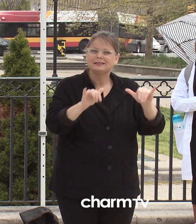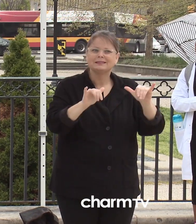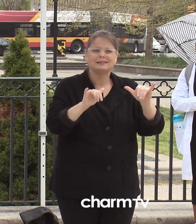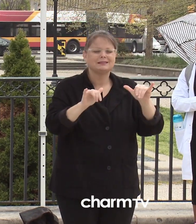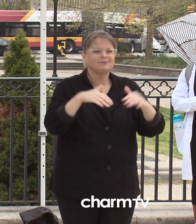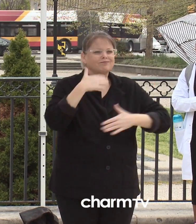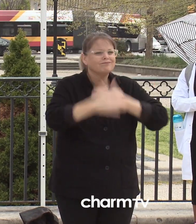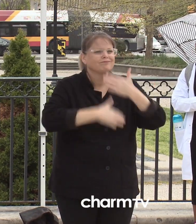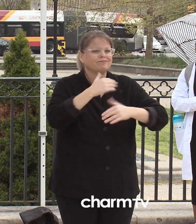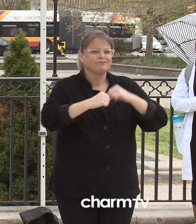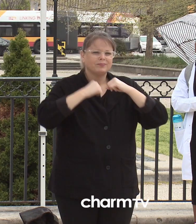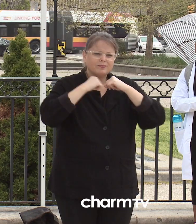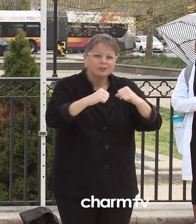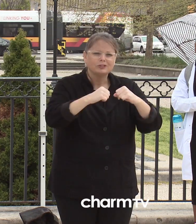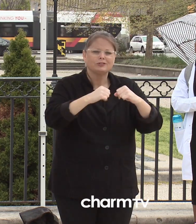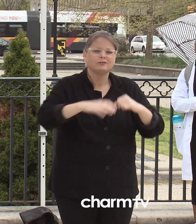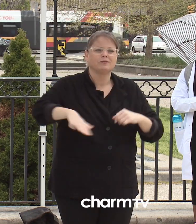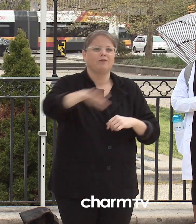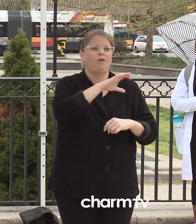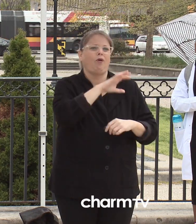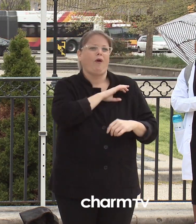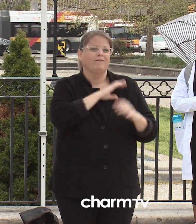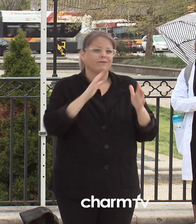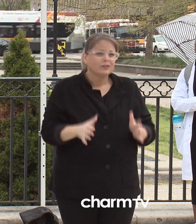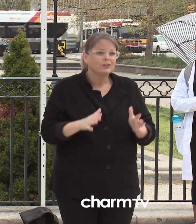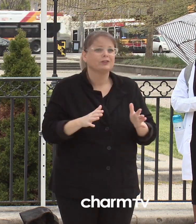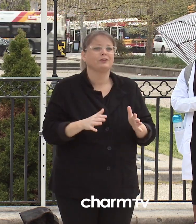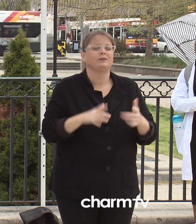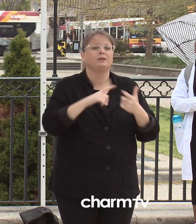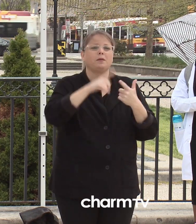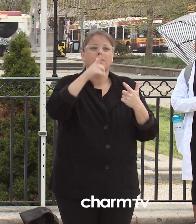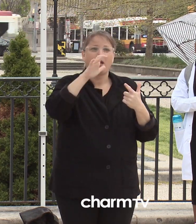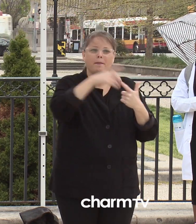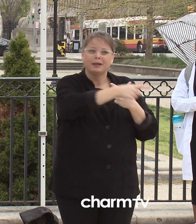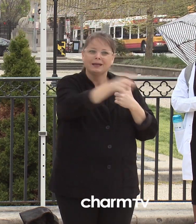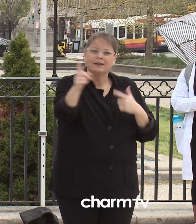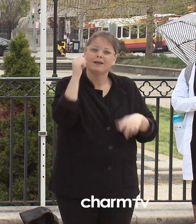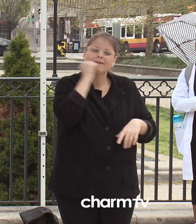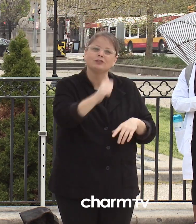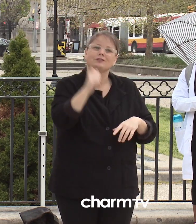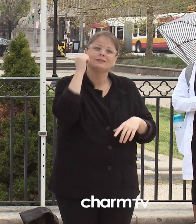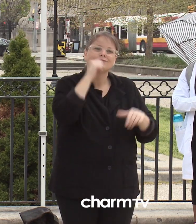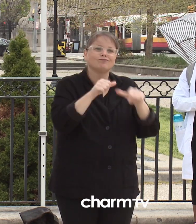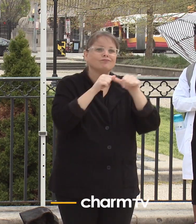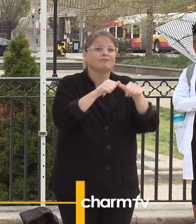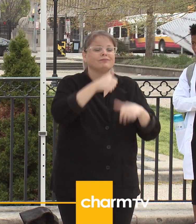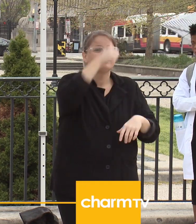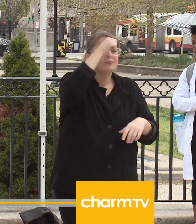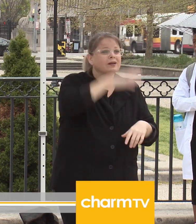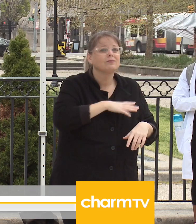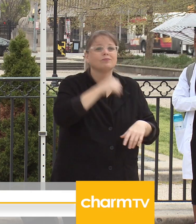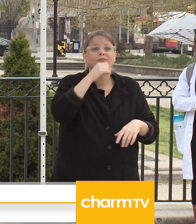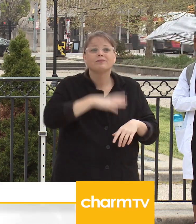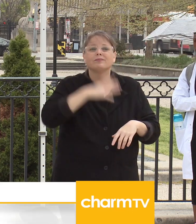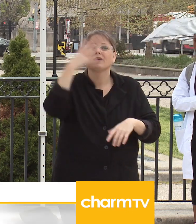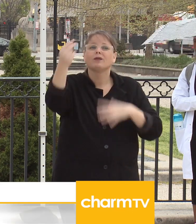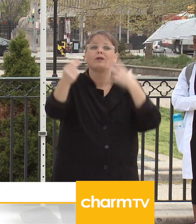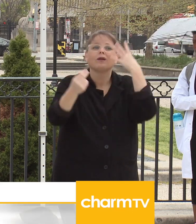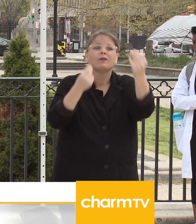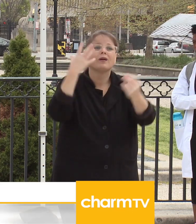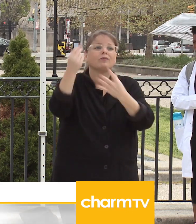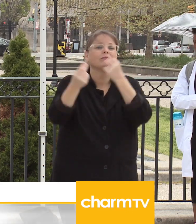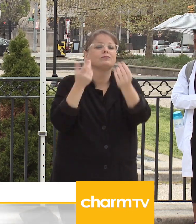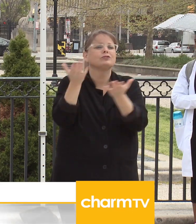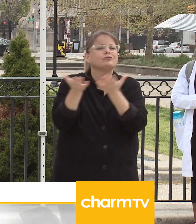and the public during this COVID-19 pandemic. Every day the men and women of this department go out to serve and protect in the most challenging and